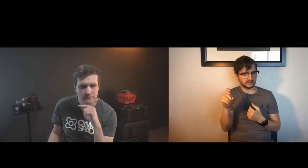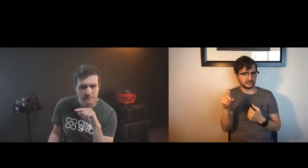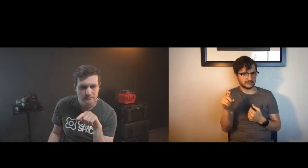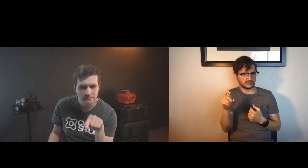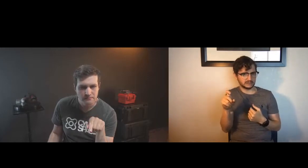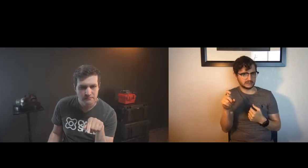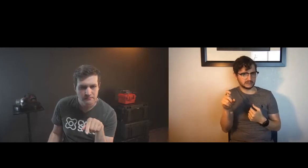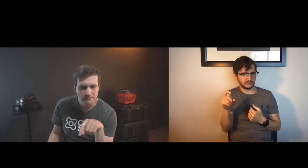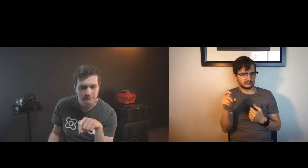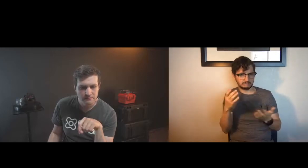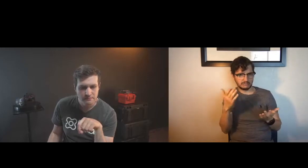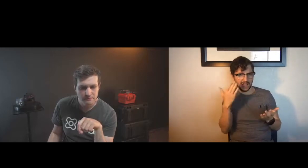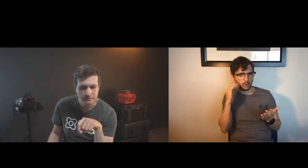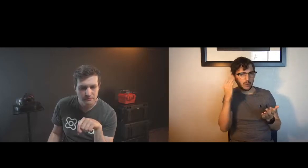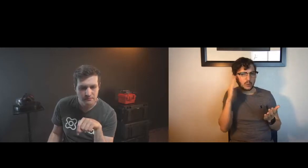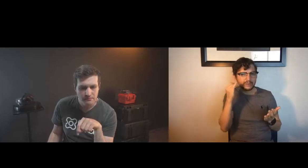already